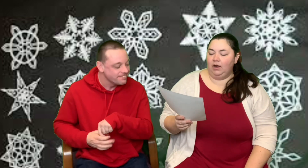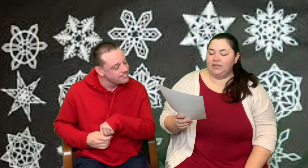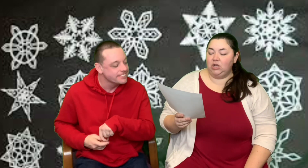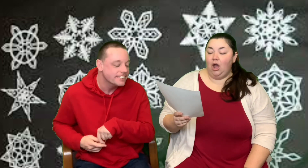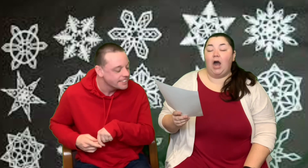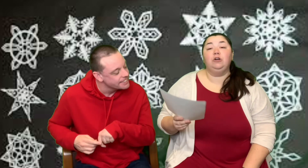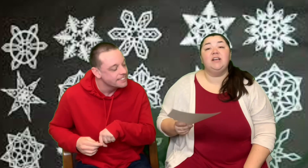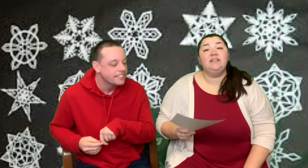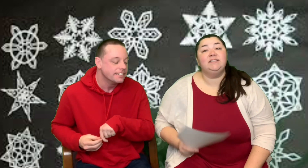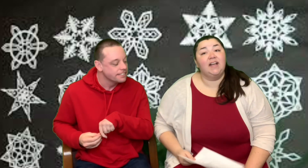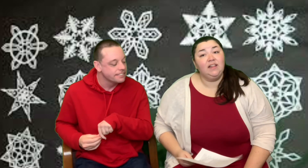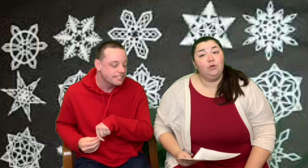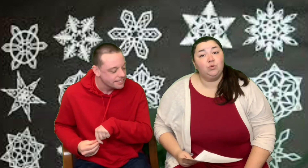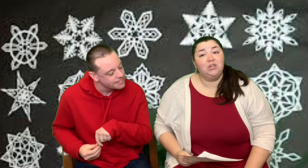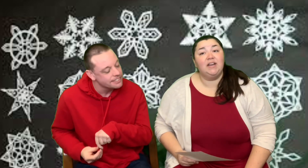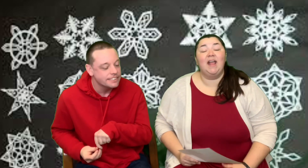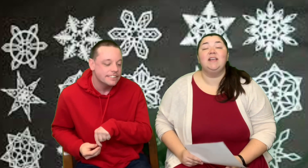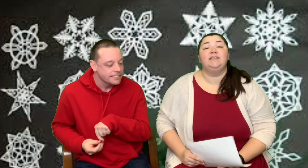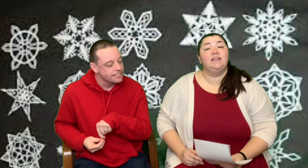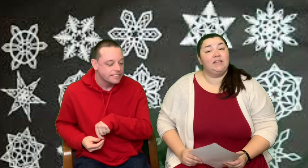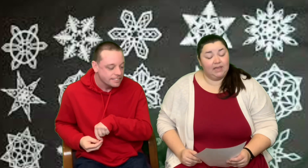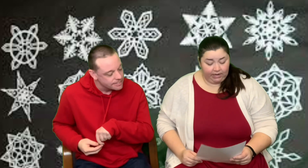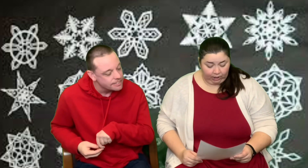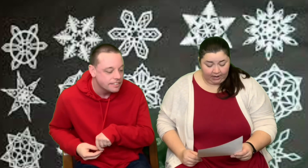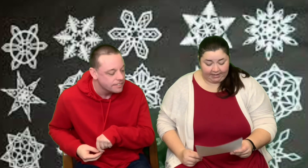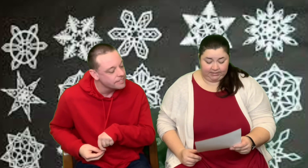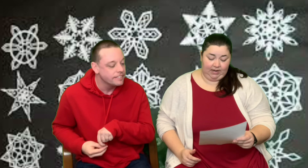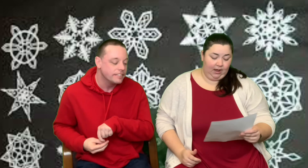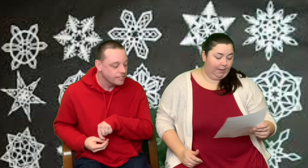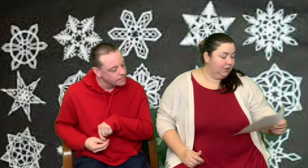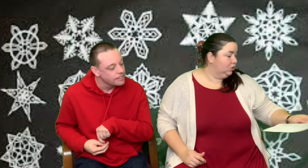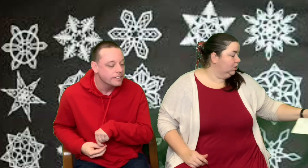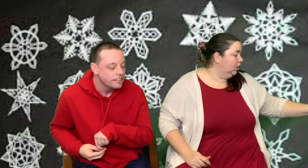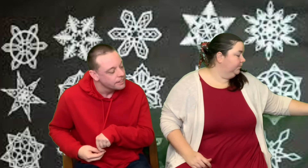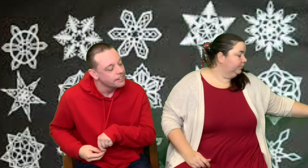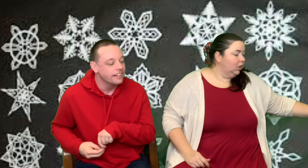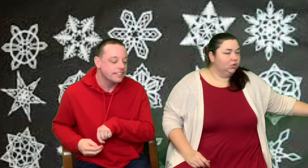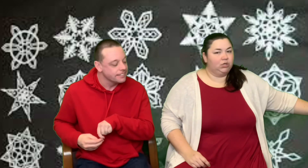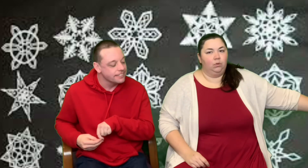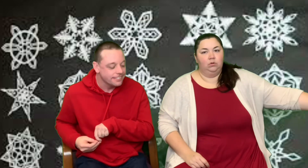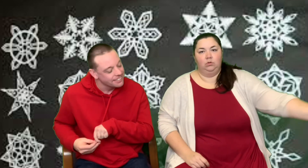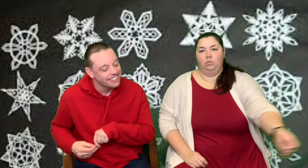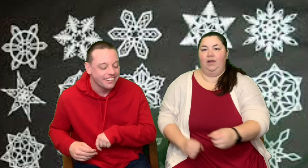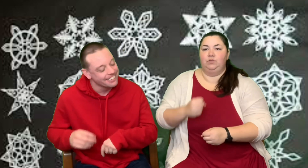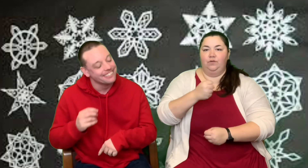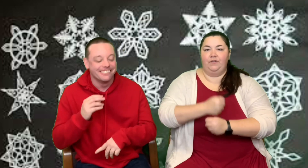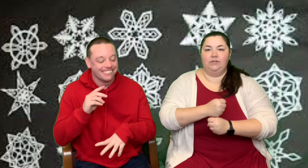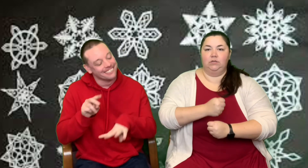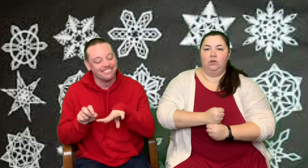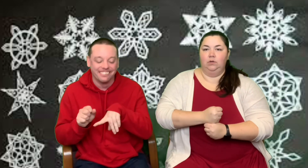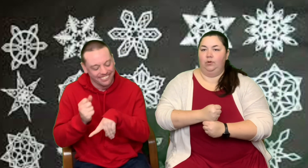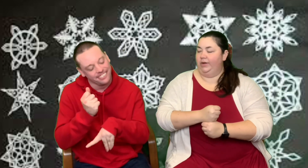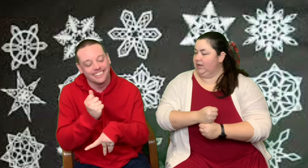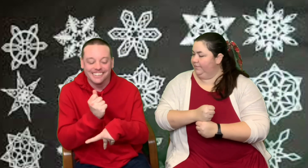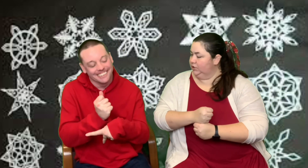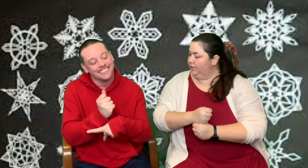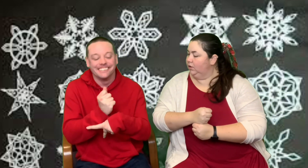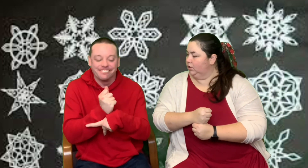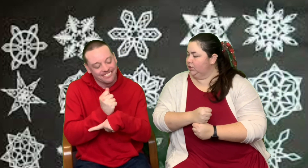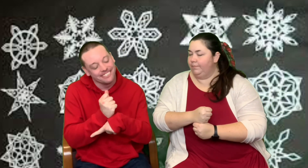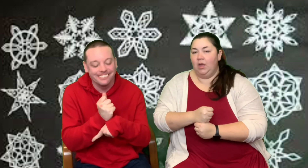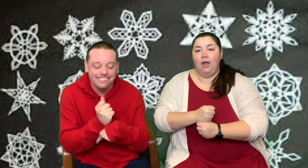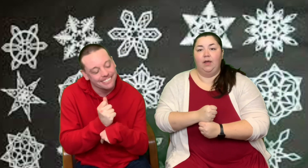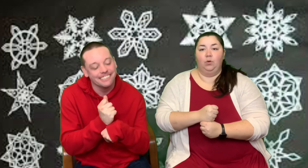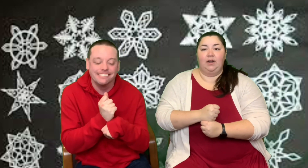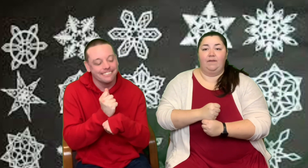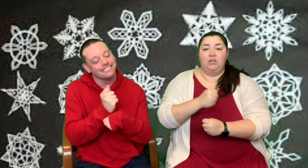All right. Our daily sign language word today is year, as in Happy New Year. So we have two fists. Put them on top of each other.